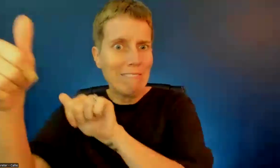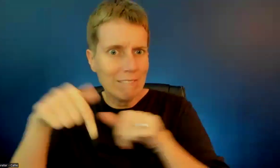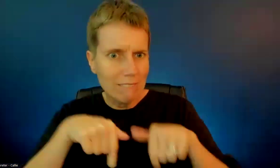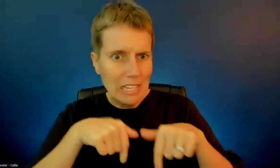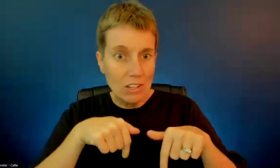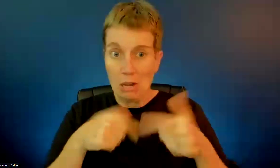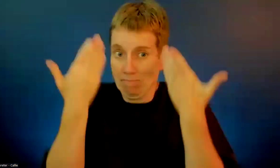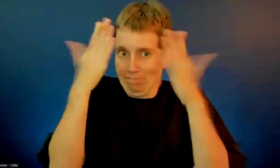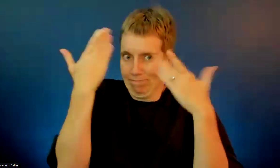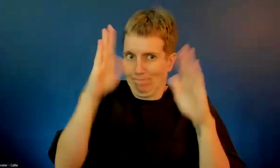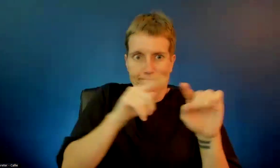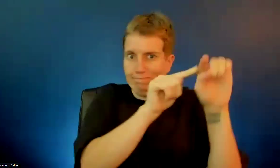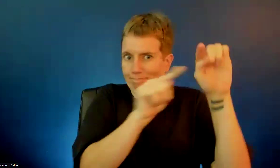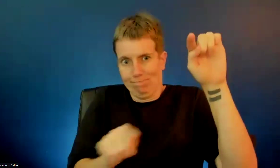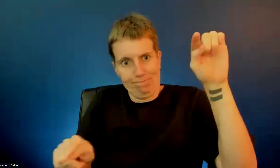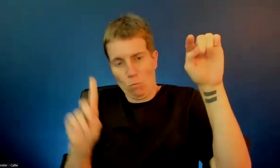Gotcha.